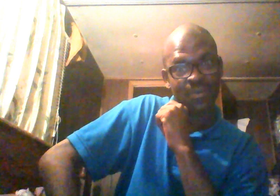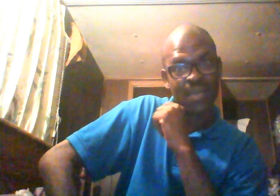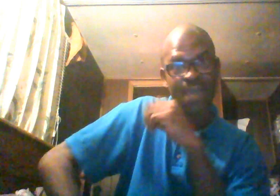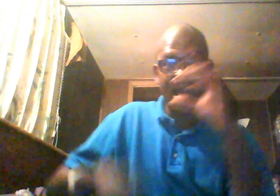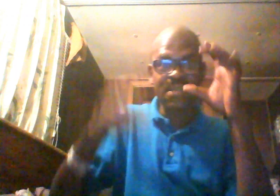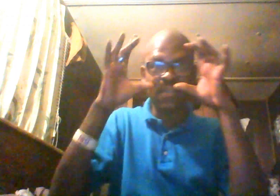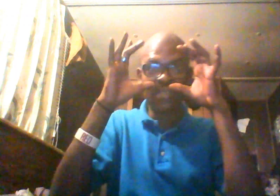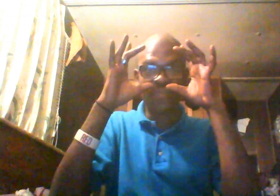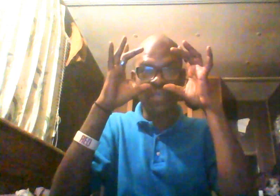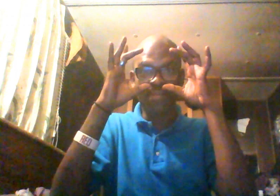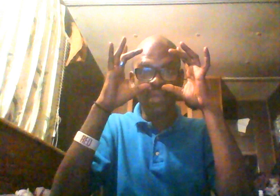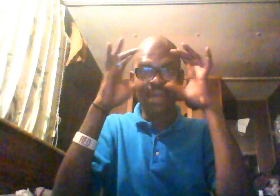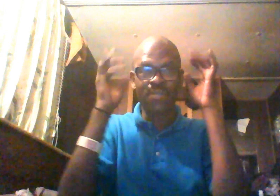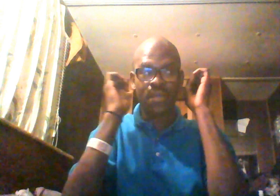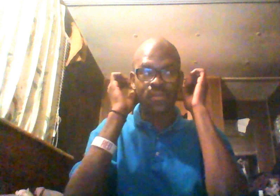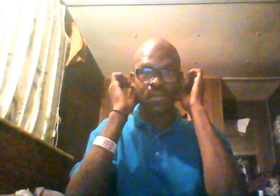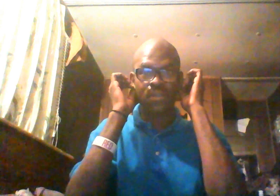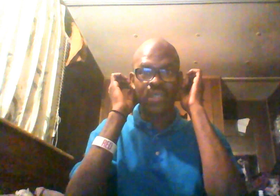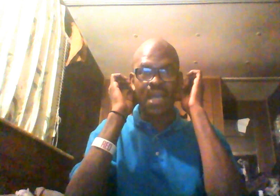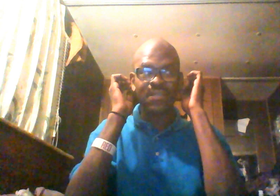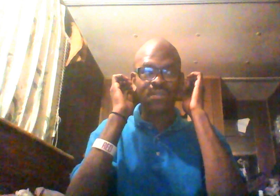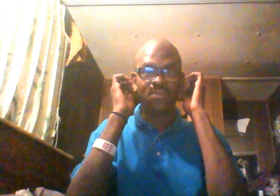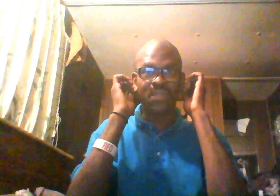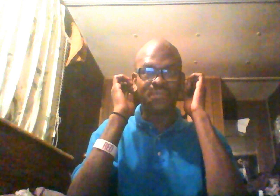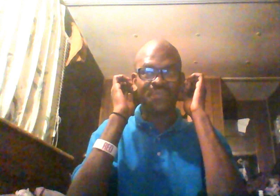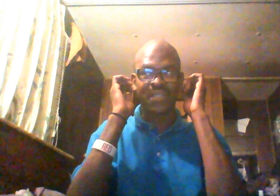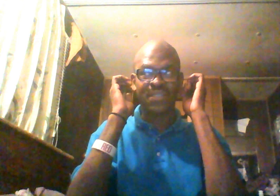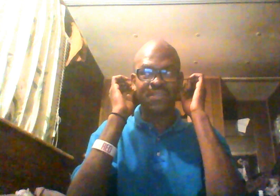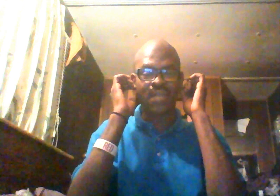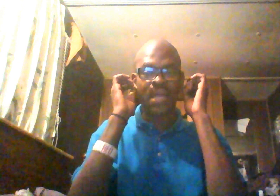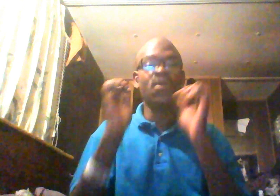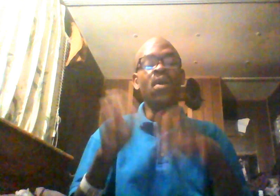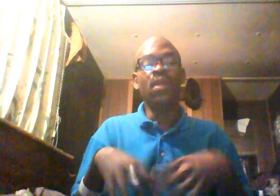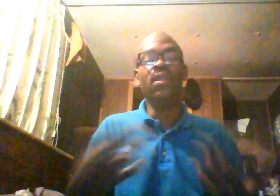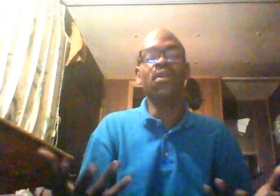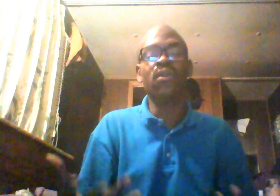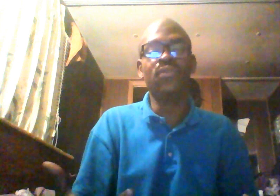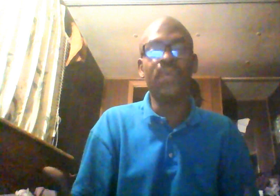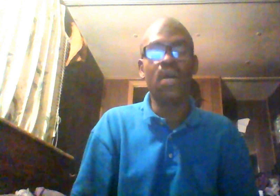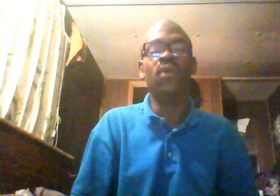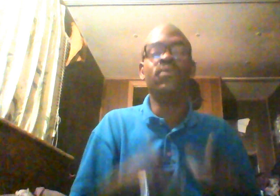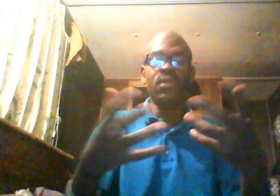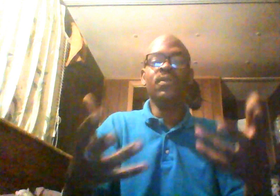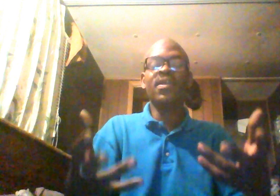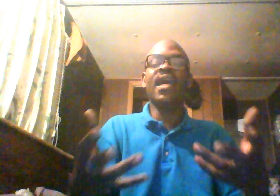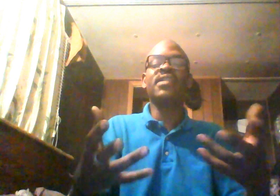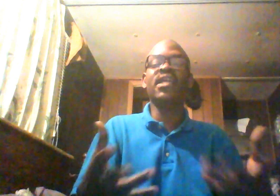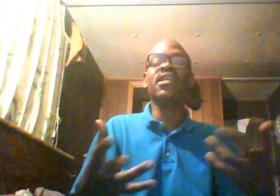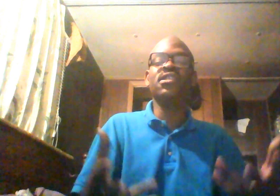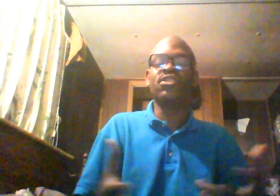And, my eyes got this fucking big. I was like, okay. I didn't know we could fucking do that. Little do we know. He had a skin condition